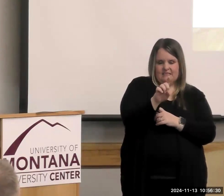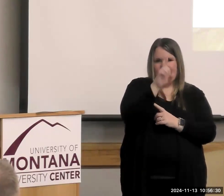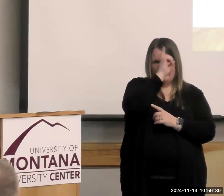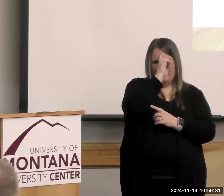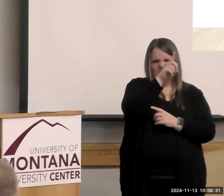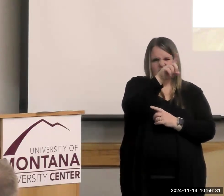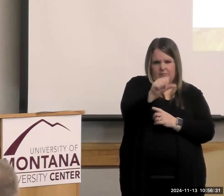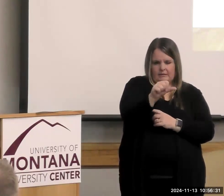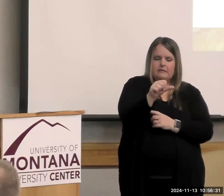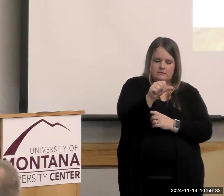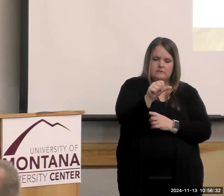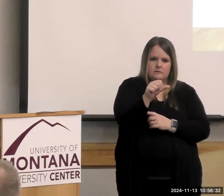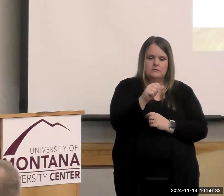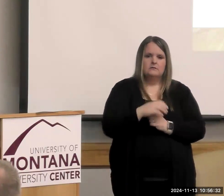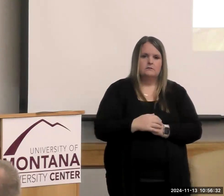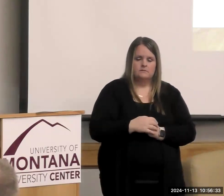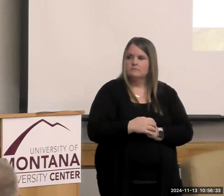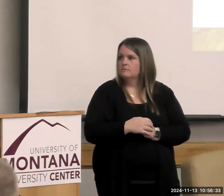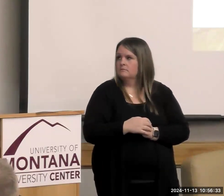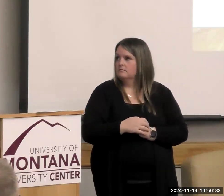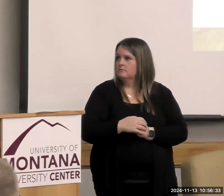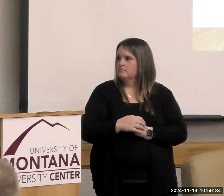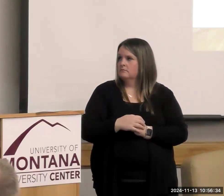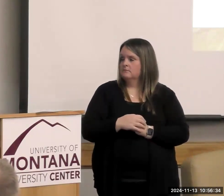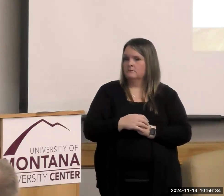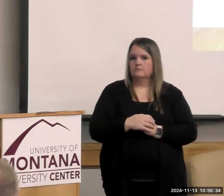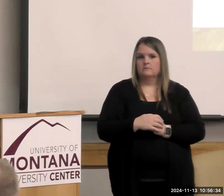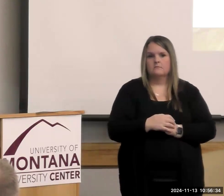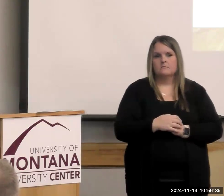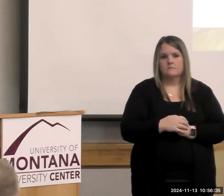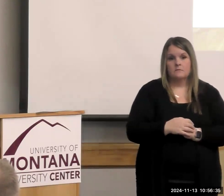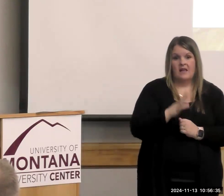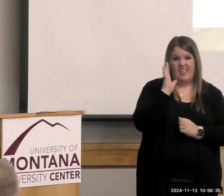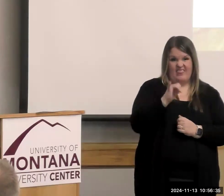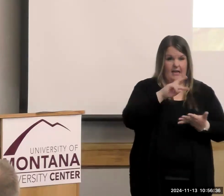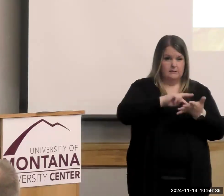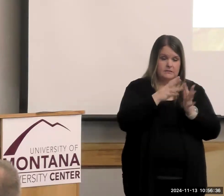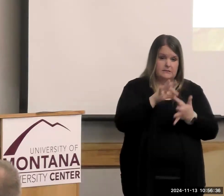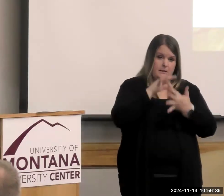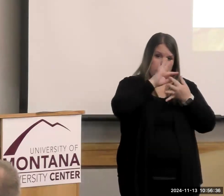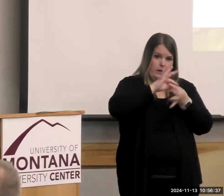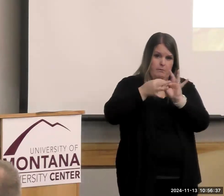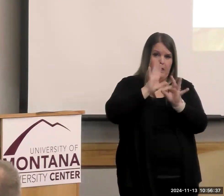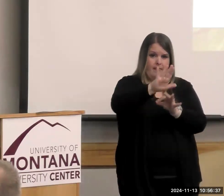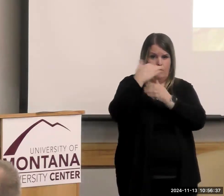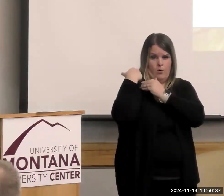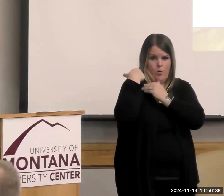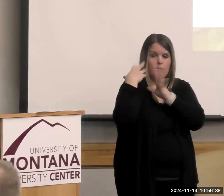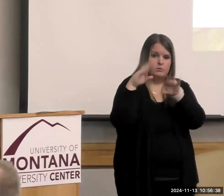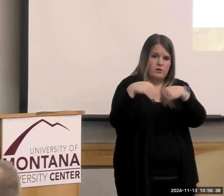now on because I stumble over those words myself. But that's what Special Olympics role was. And